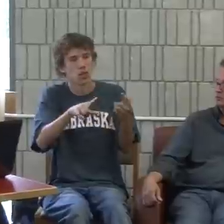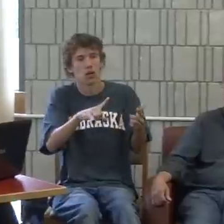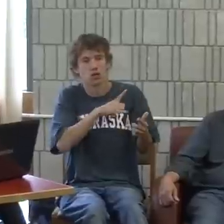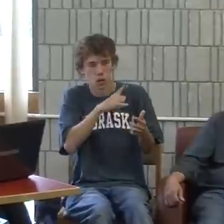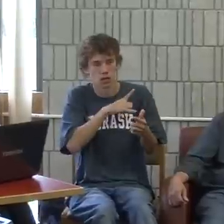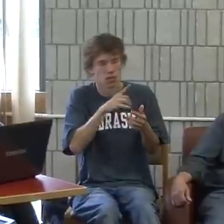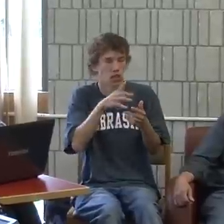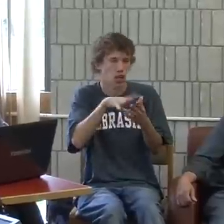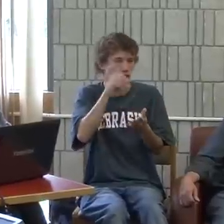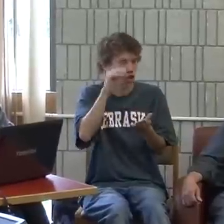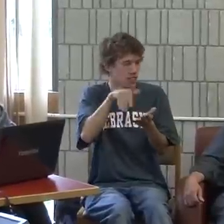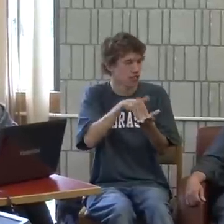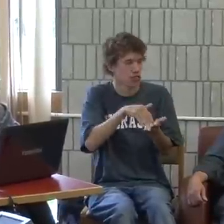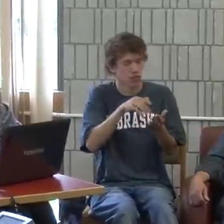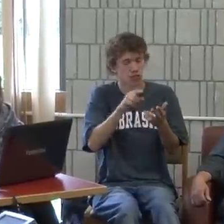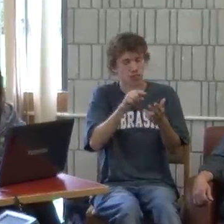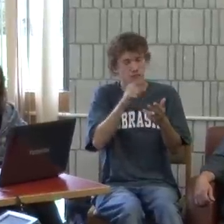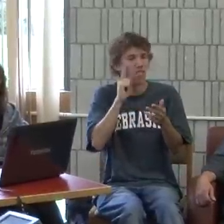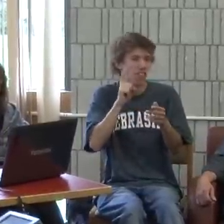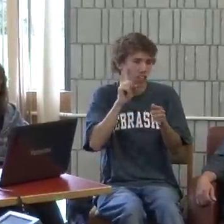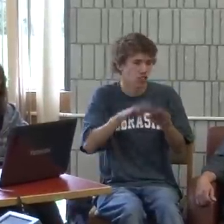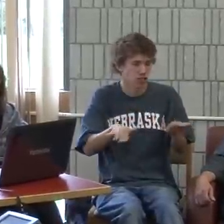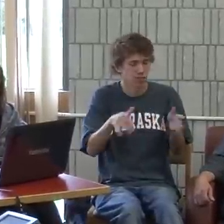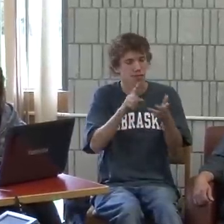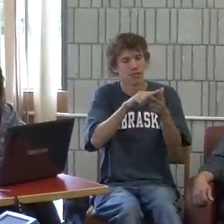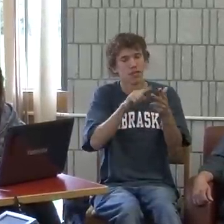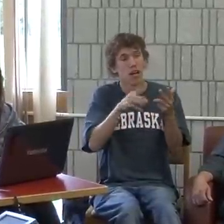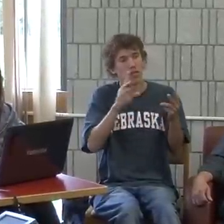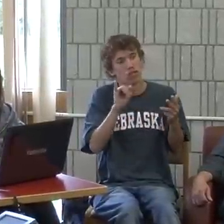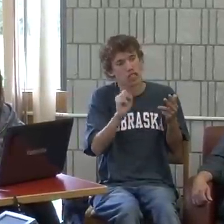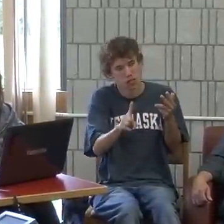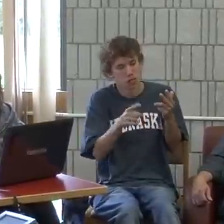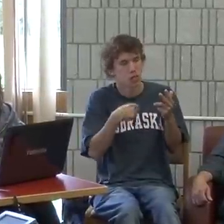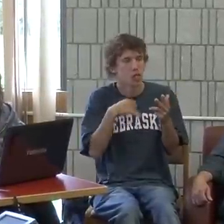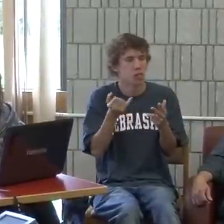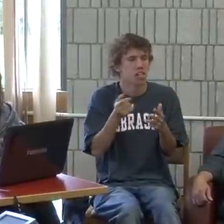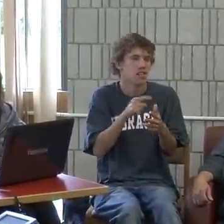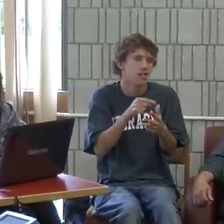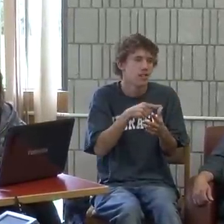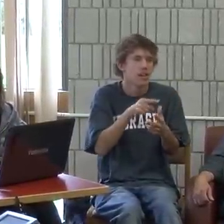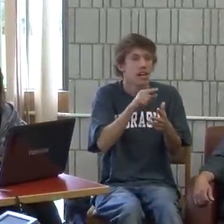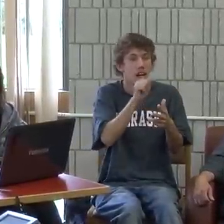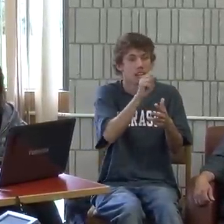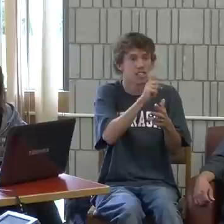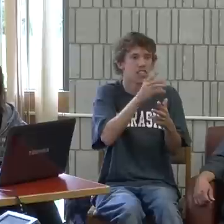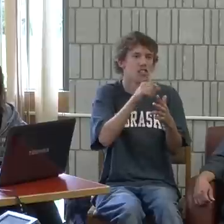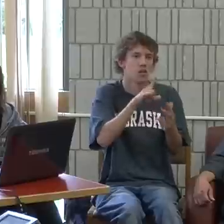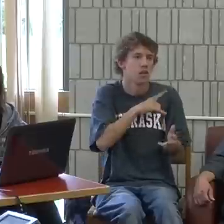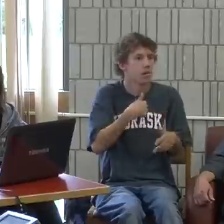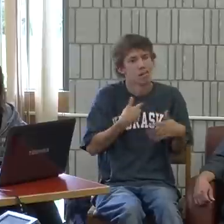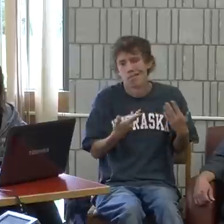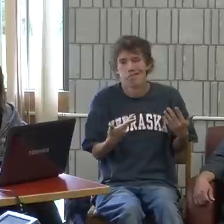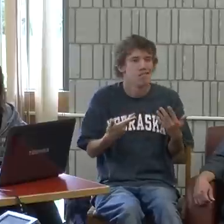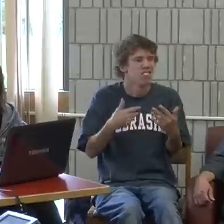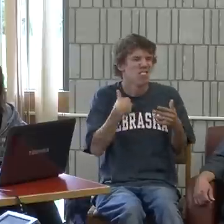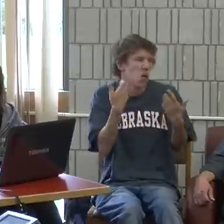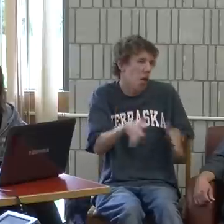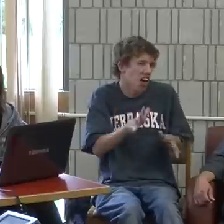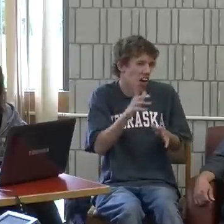the Learning Center, and to Rhode Island School for the Deaf. Now, American School for the Deaf and the Learning